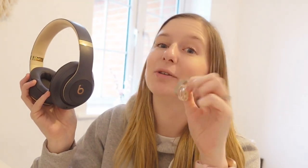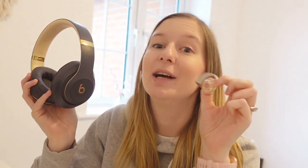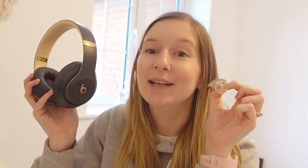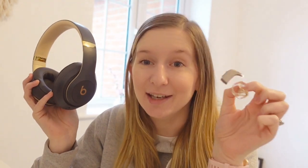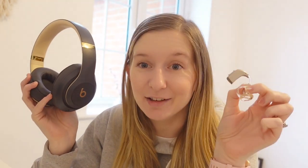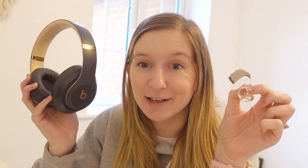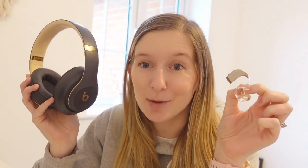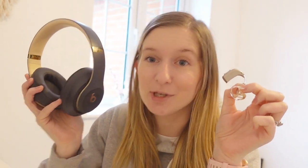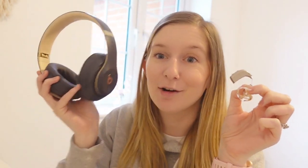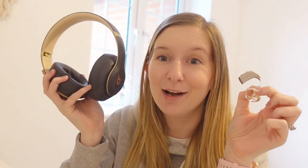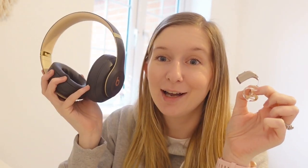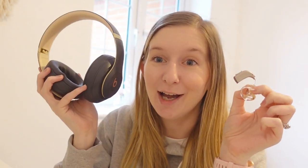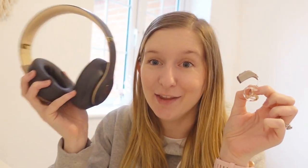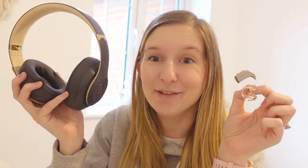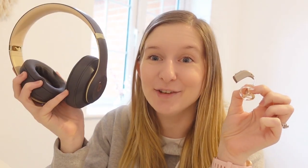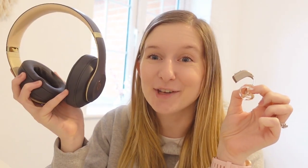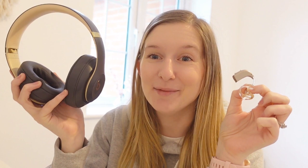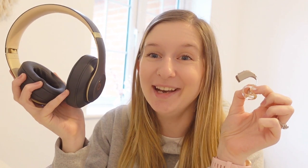the hearing aid comes out and the headphones come in